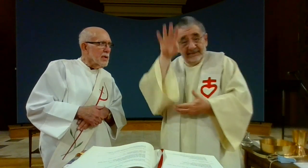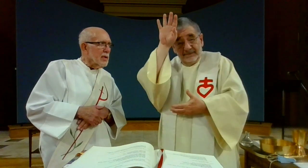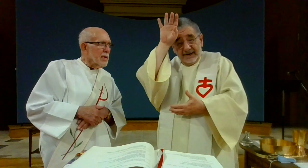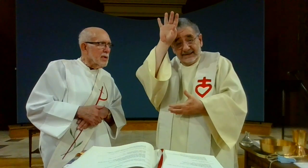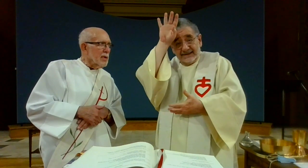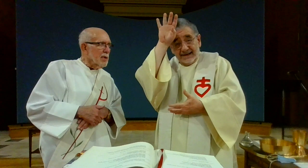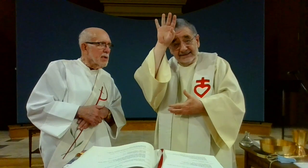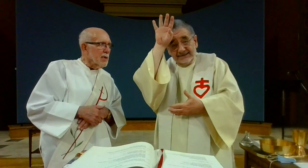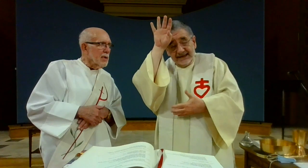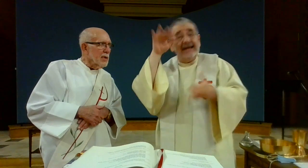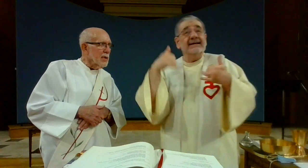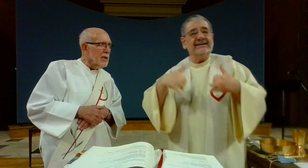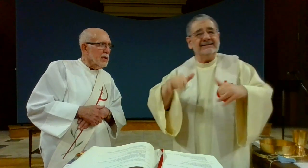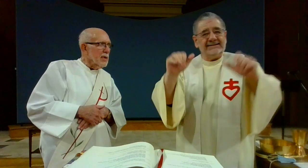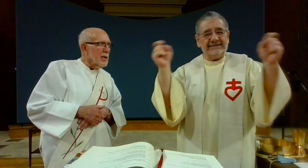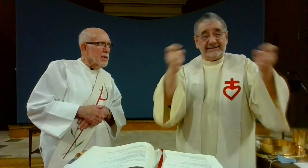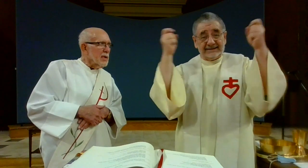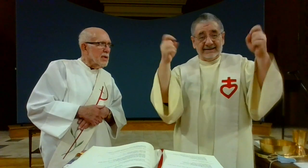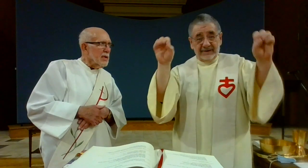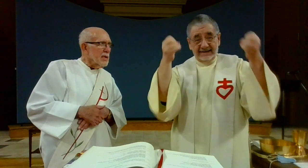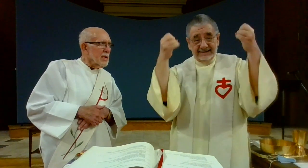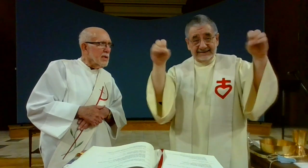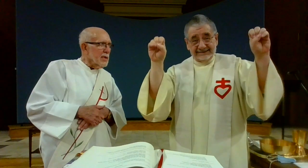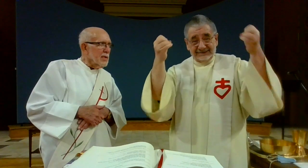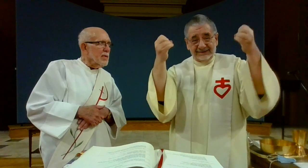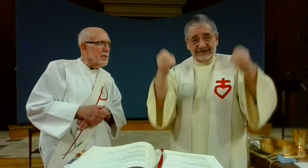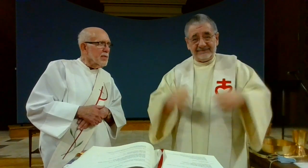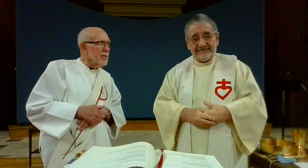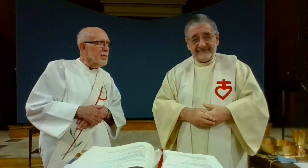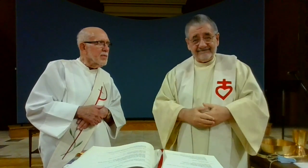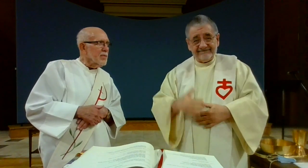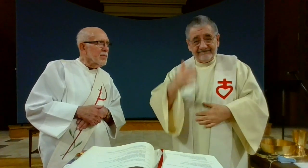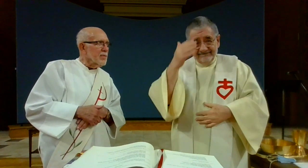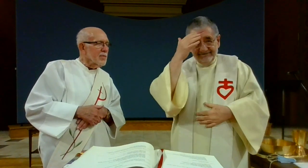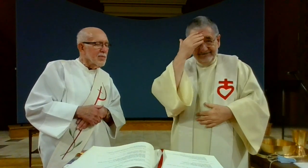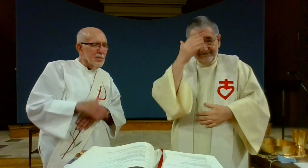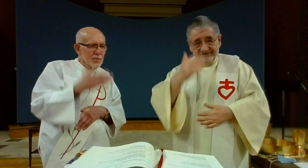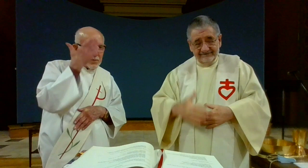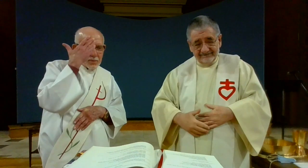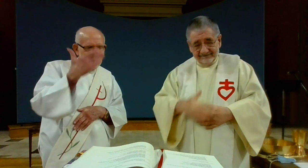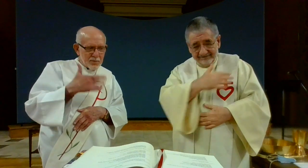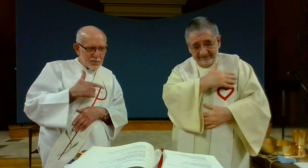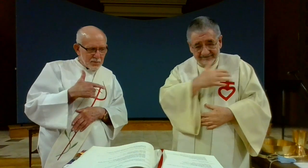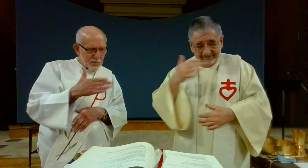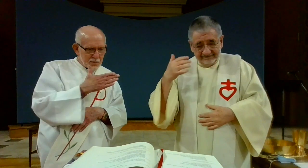We share in the Ascension and we share in Pentecost and we still celebrate Easter.